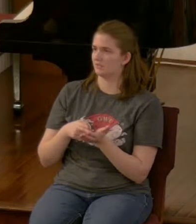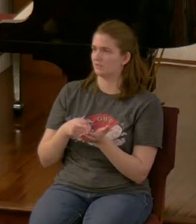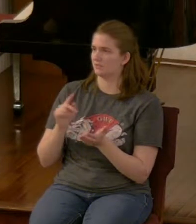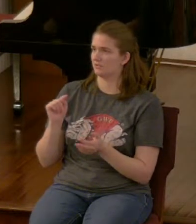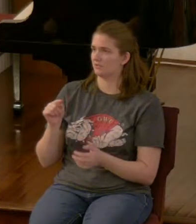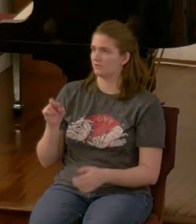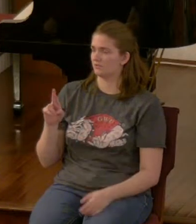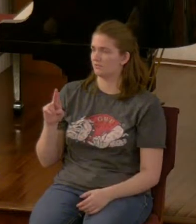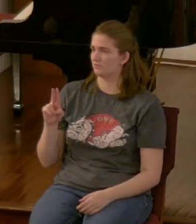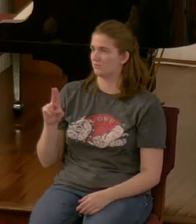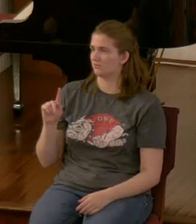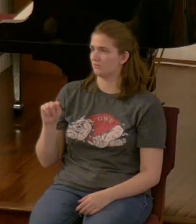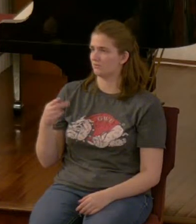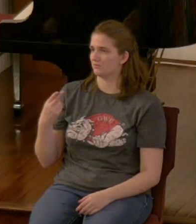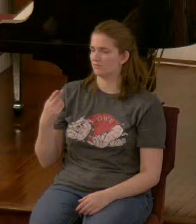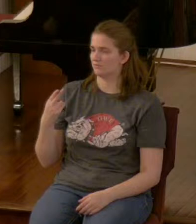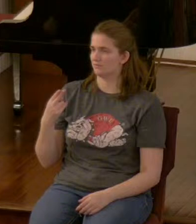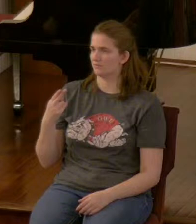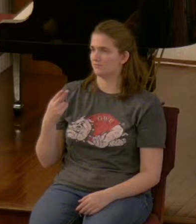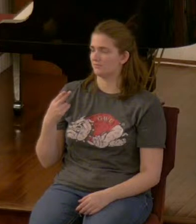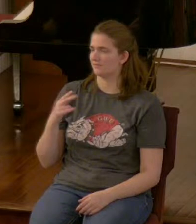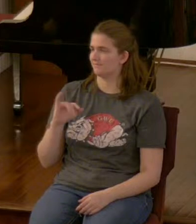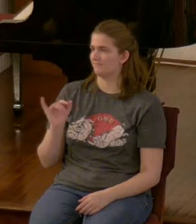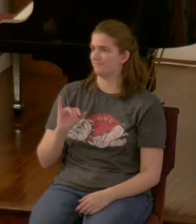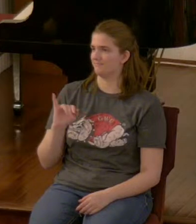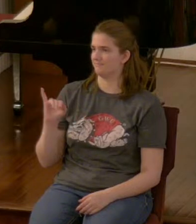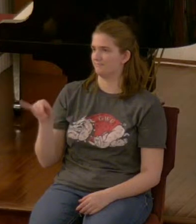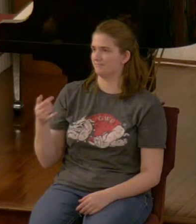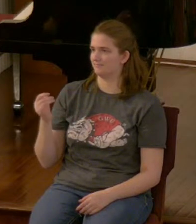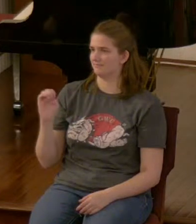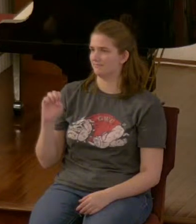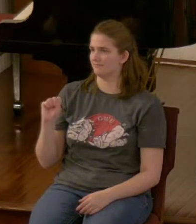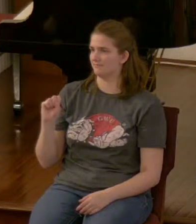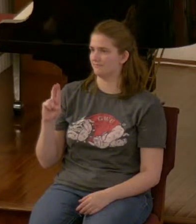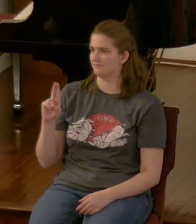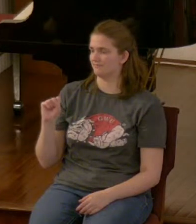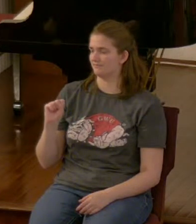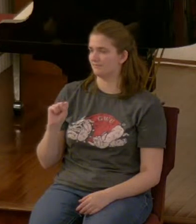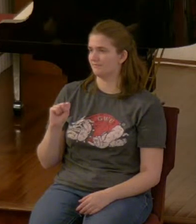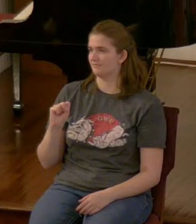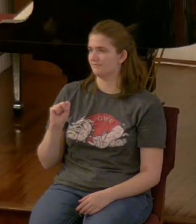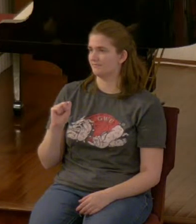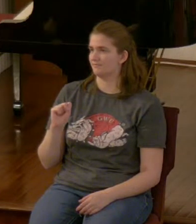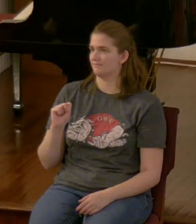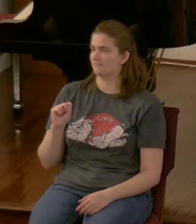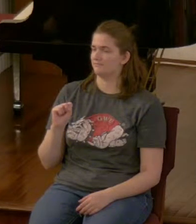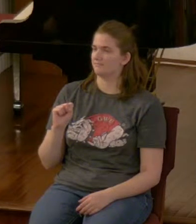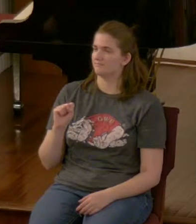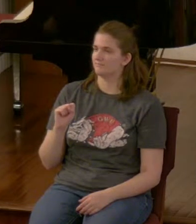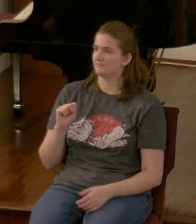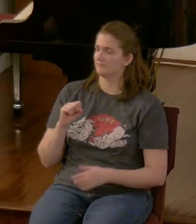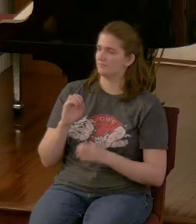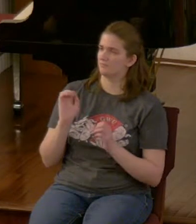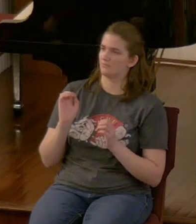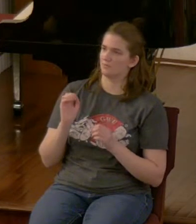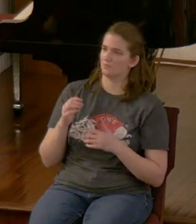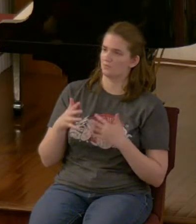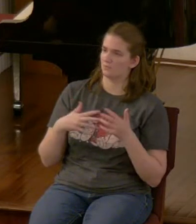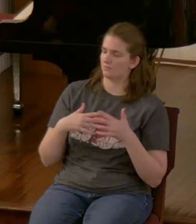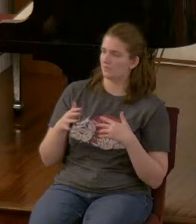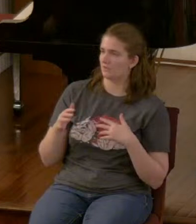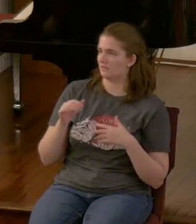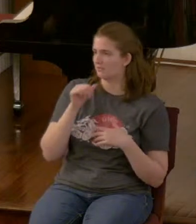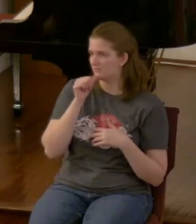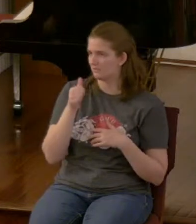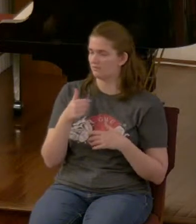-H it's Ch-E-S-U-S so Lord there is no prayer with God it's either white or